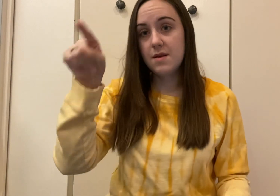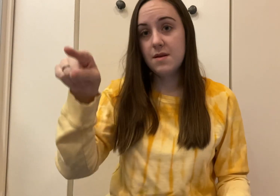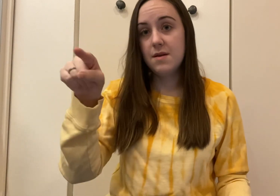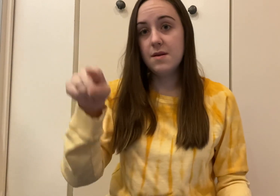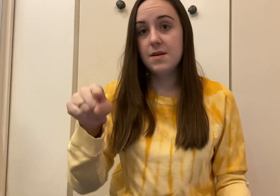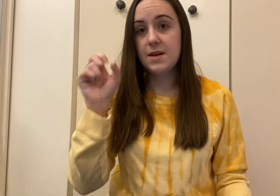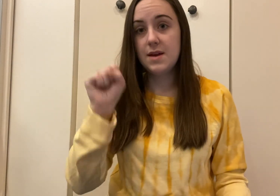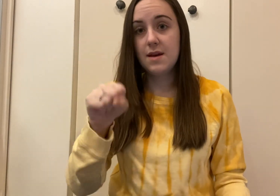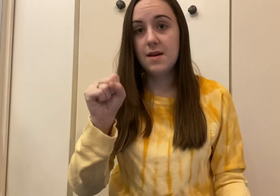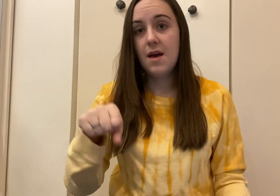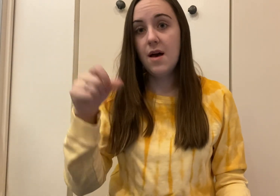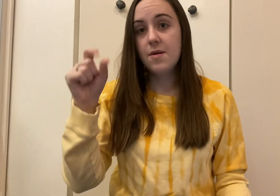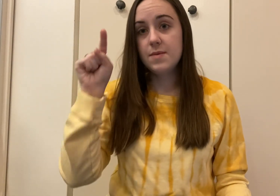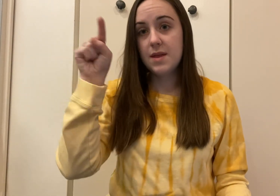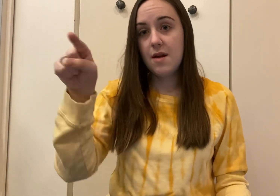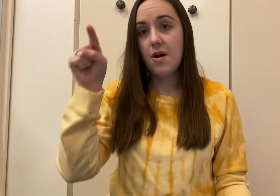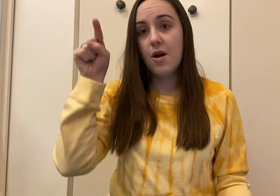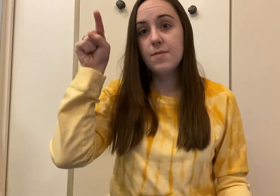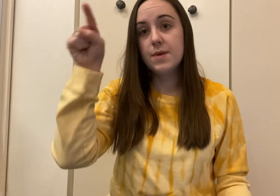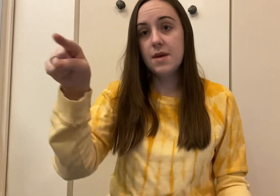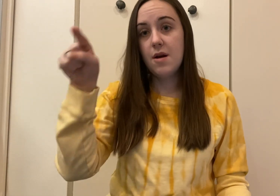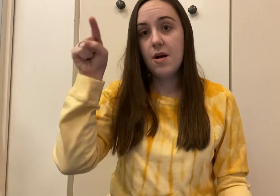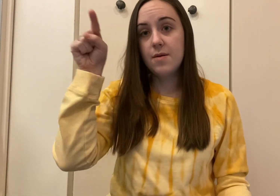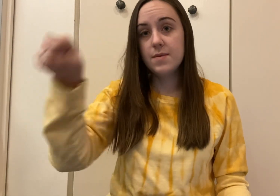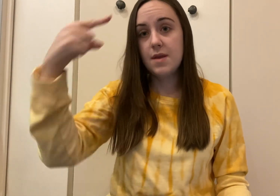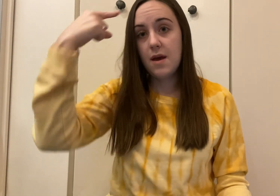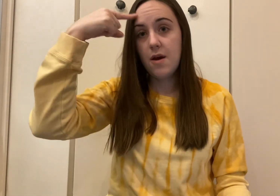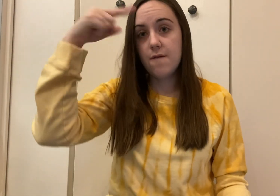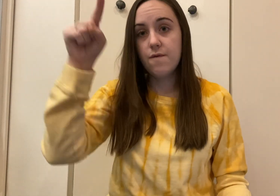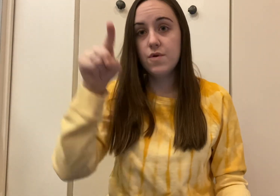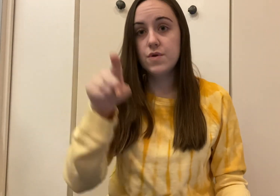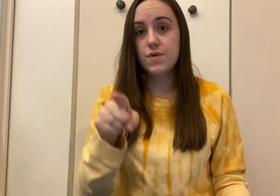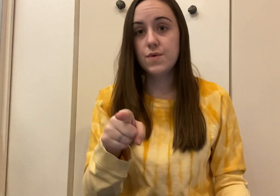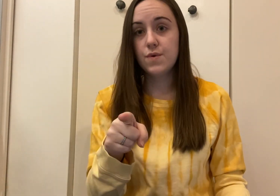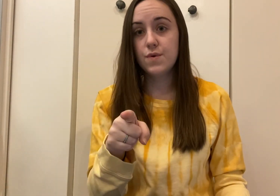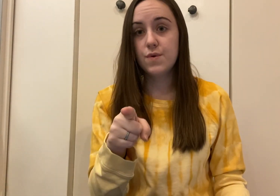I'll be there, I'll be there for you